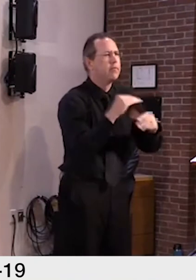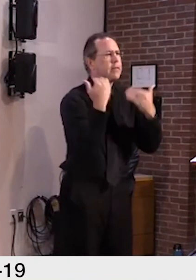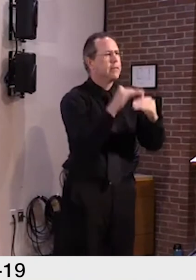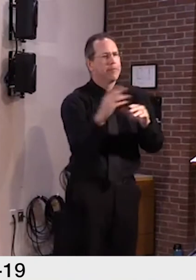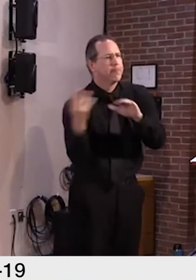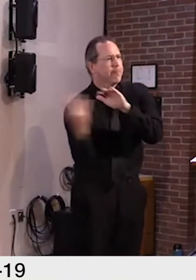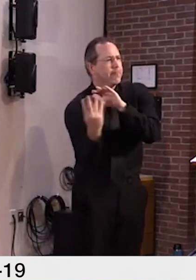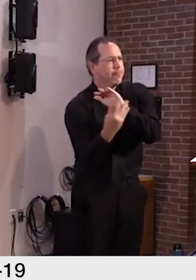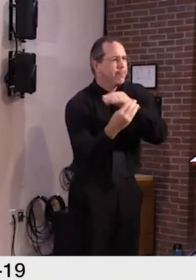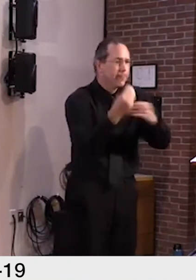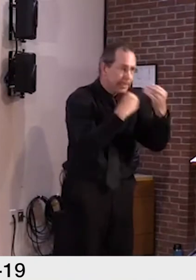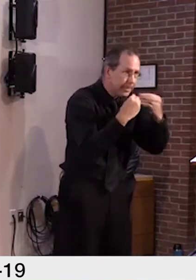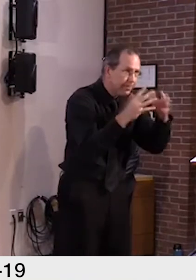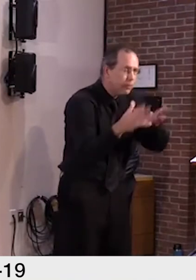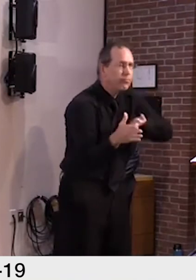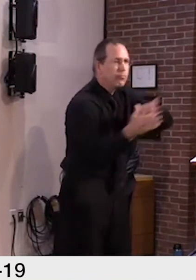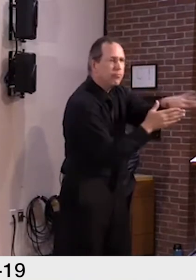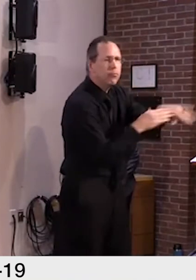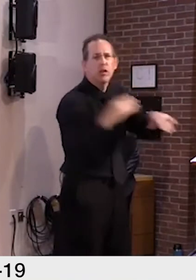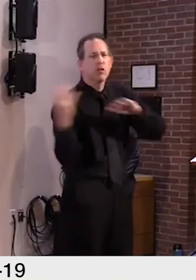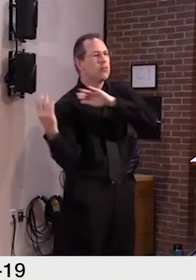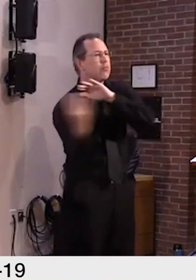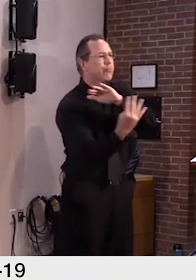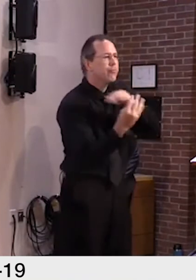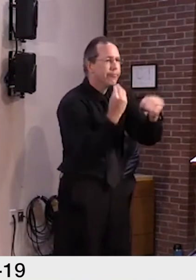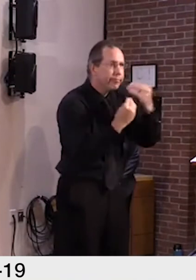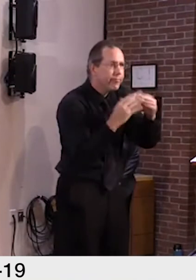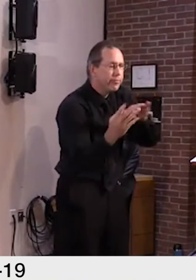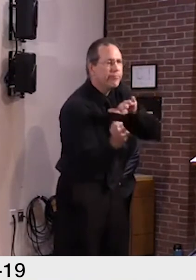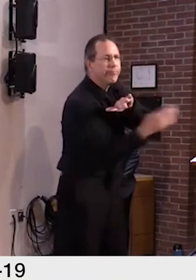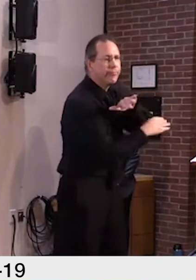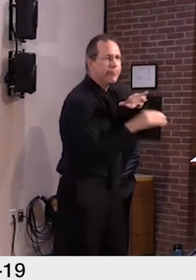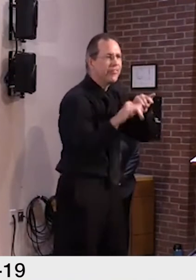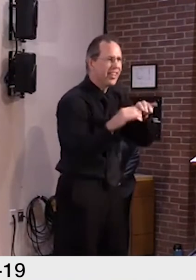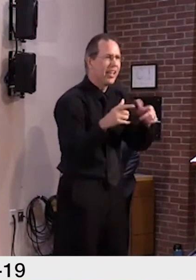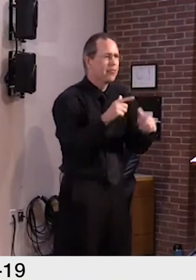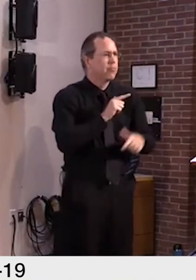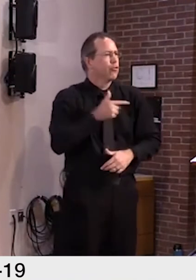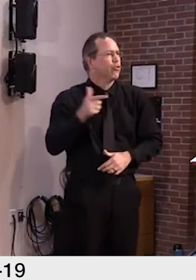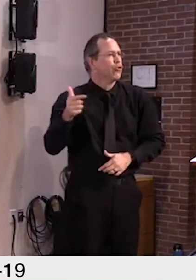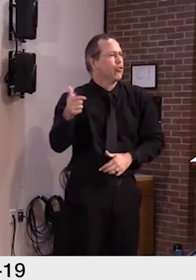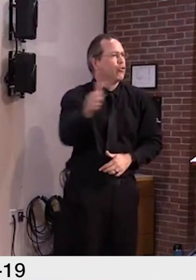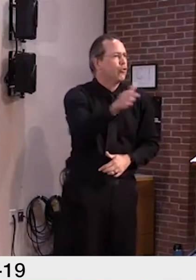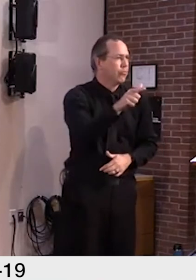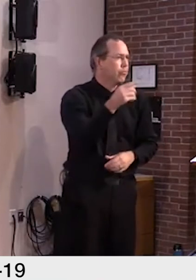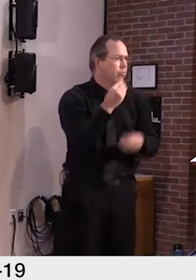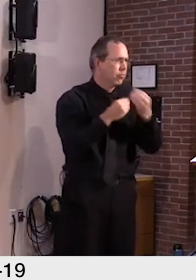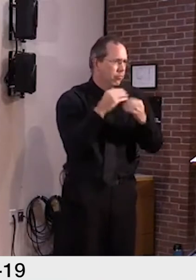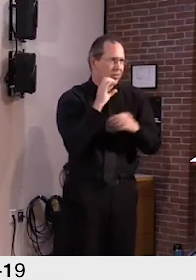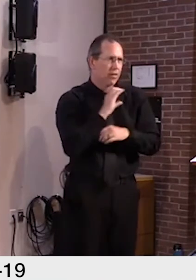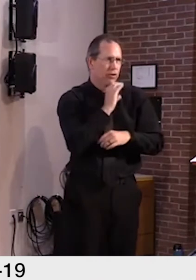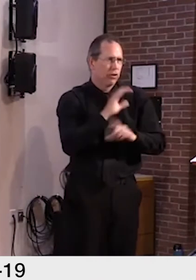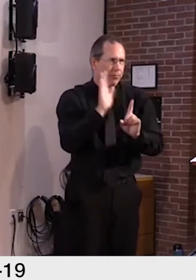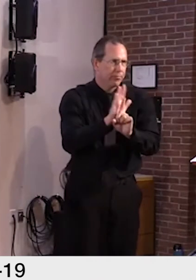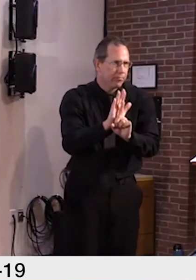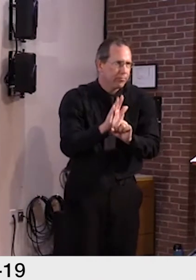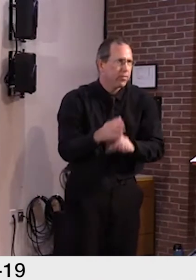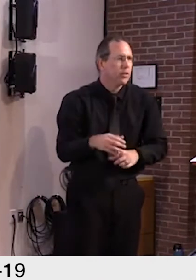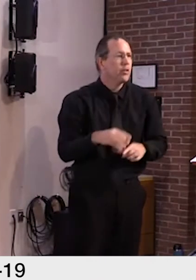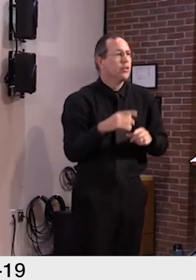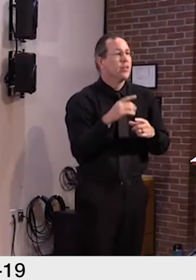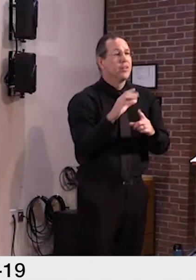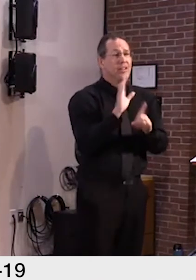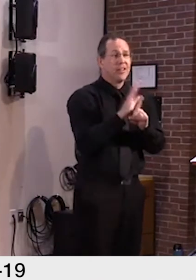This flexibility is important since schools use their cafeterias in different ways. And not all schools have cafeterias. For